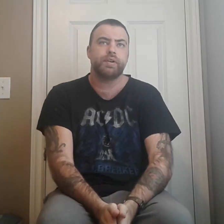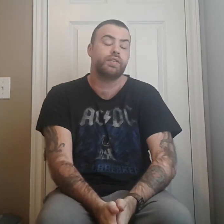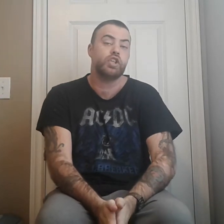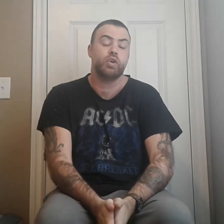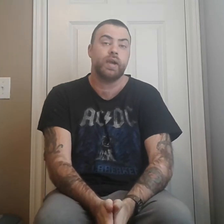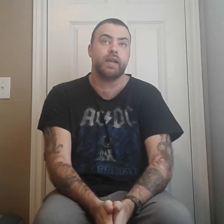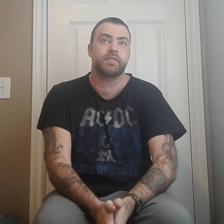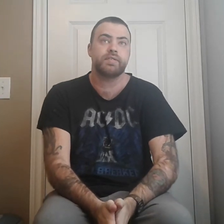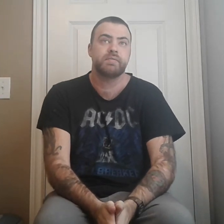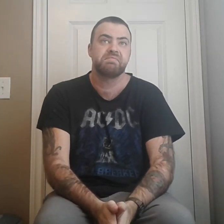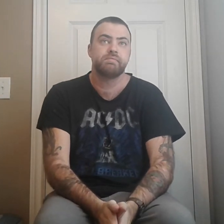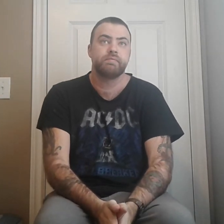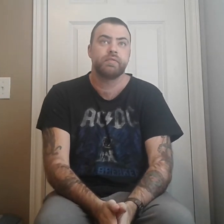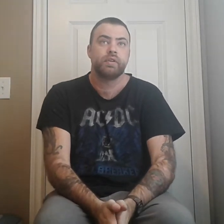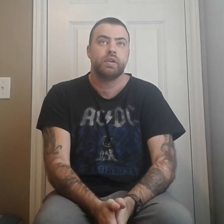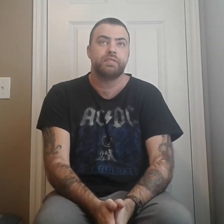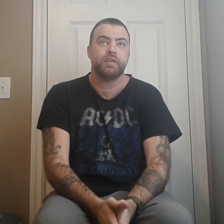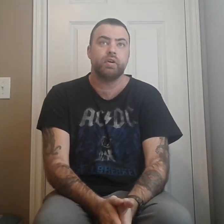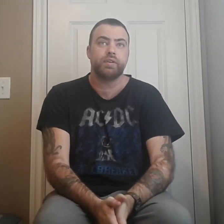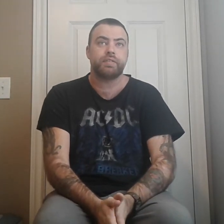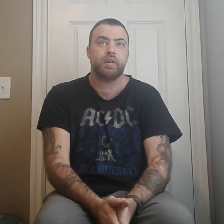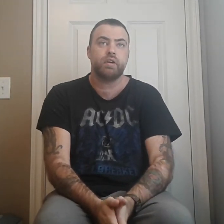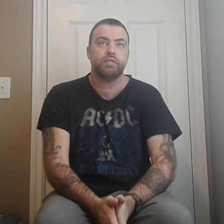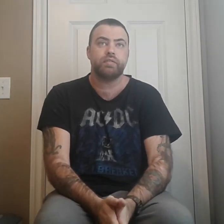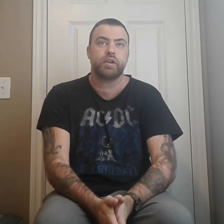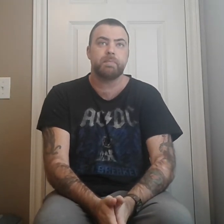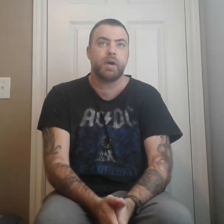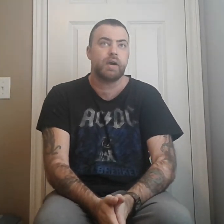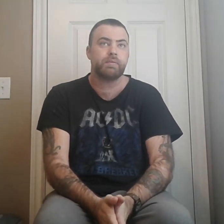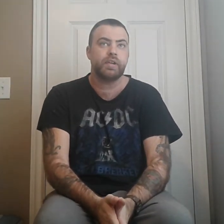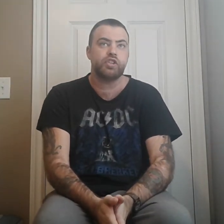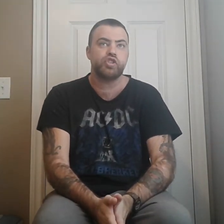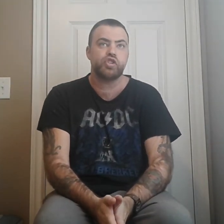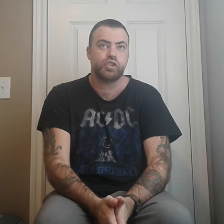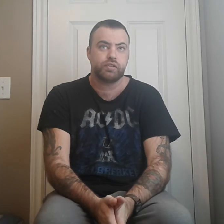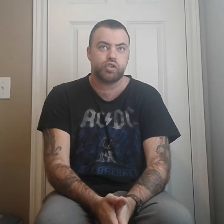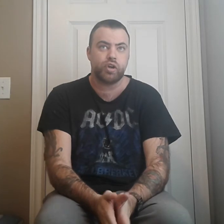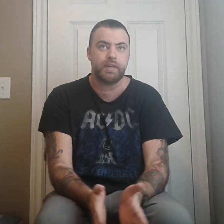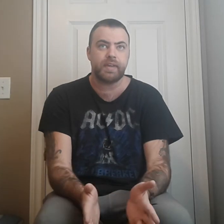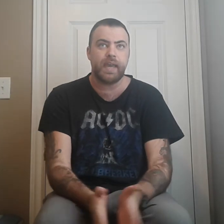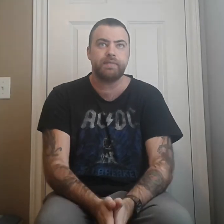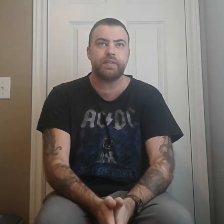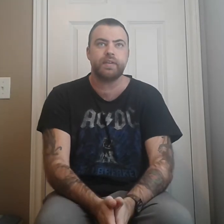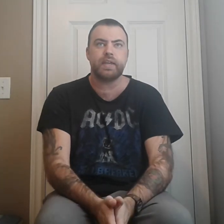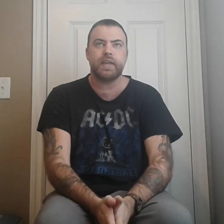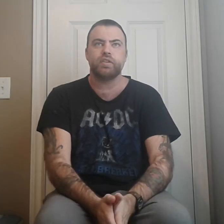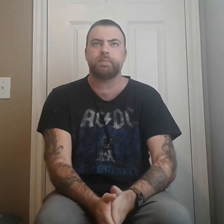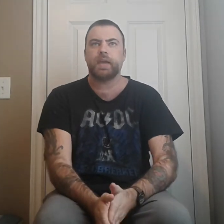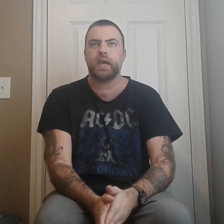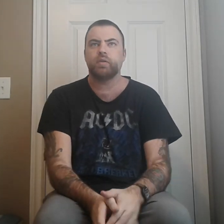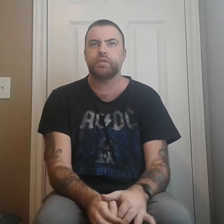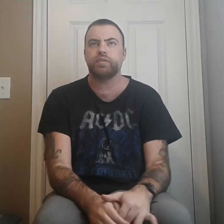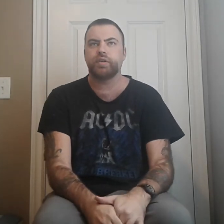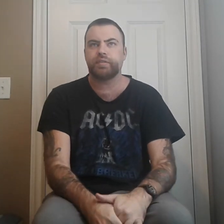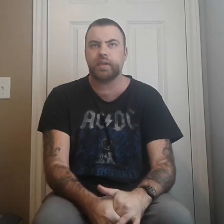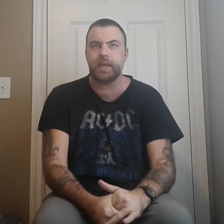the U.S. So the terror-stricken population tries everything in their power to escape